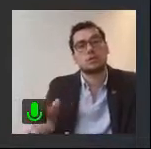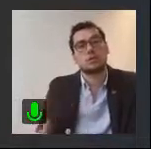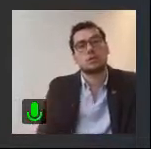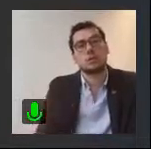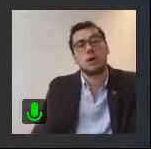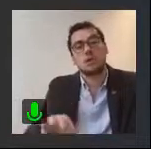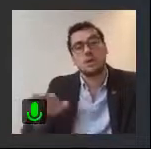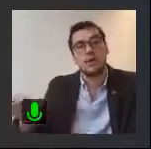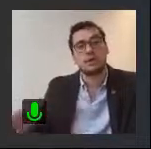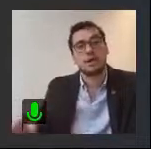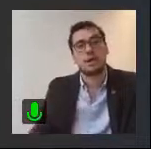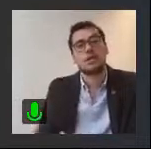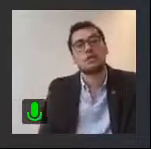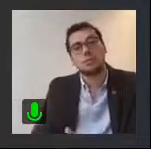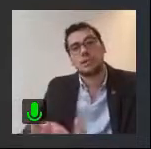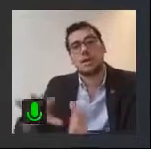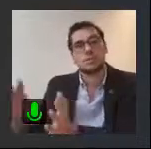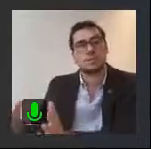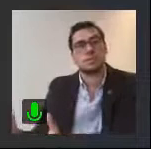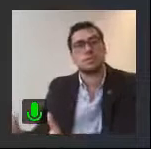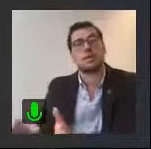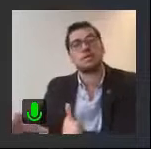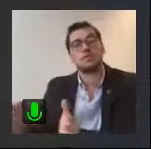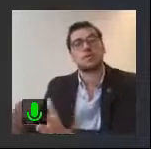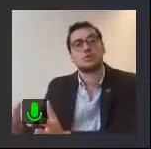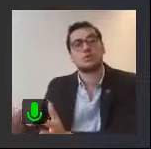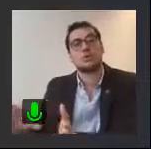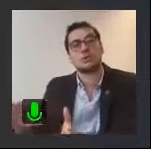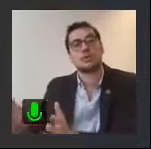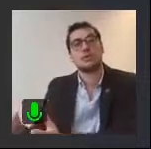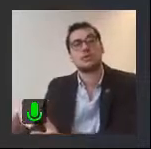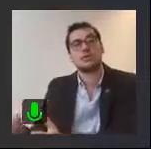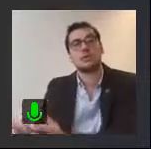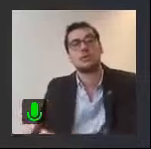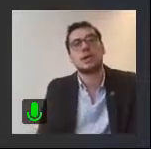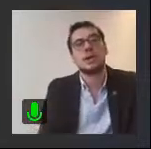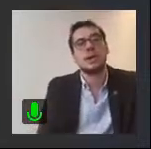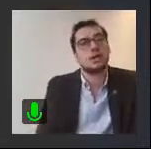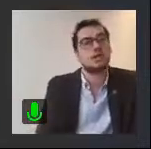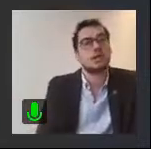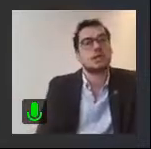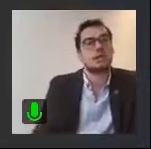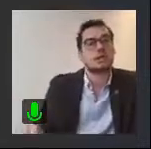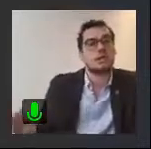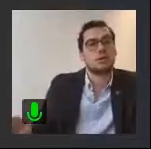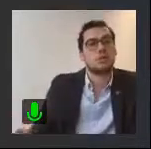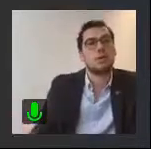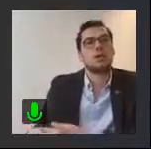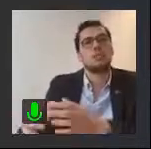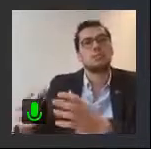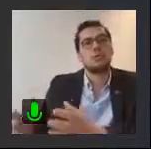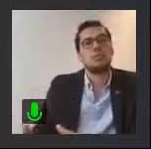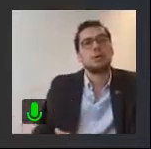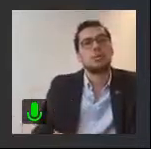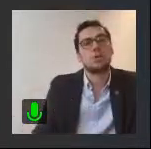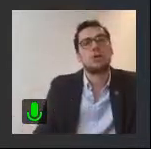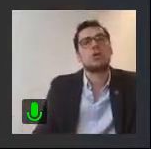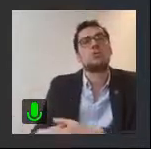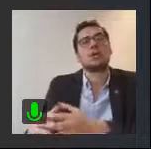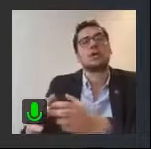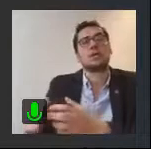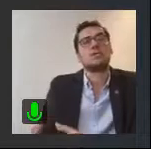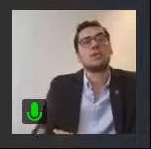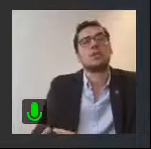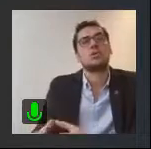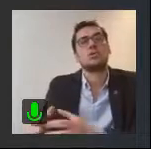a vicious circle. On the other hand, which perhaps is a second vicious circle linked to this, is that more and more people and more